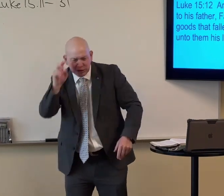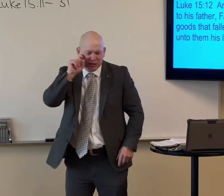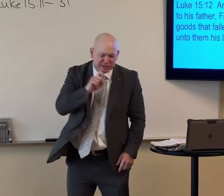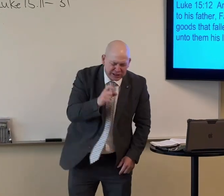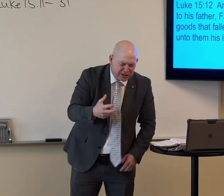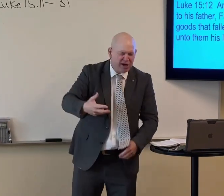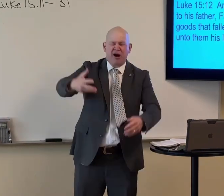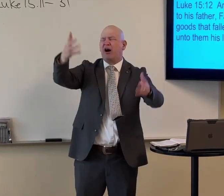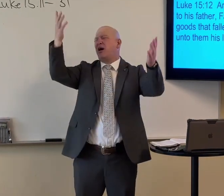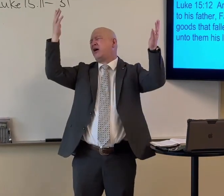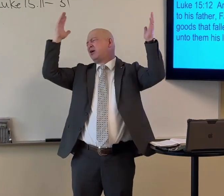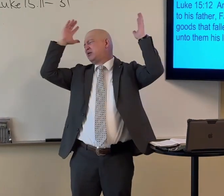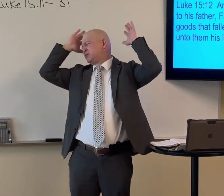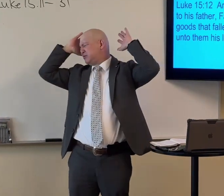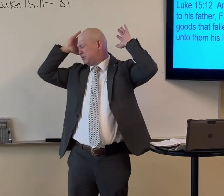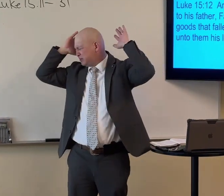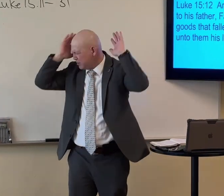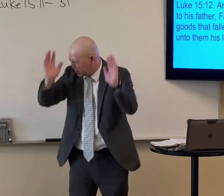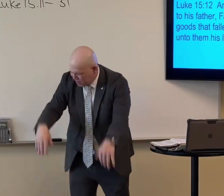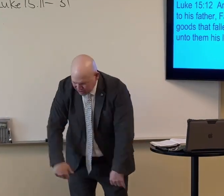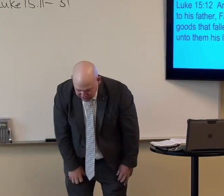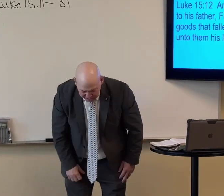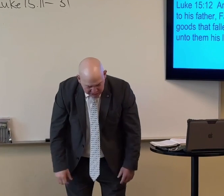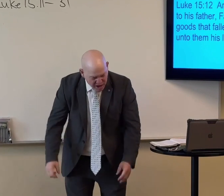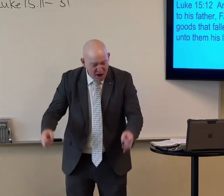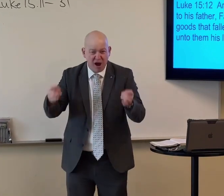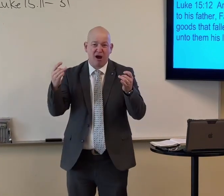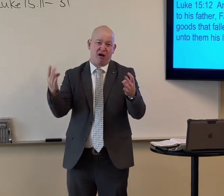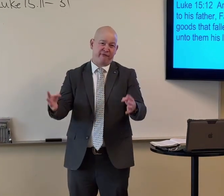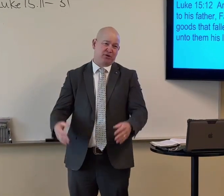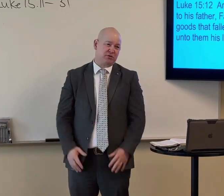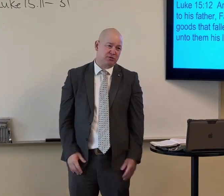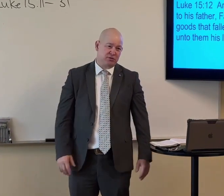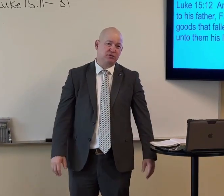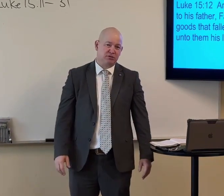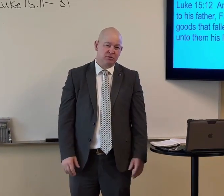and fornication and all of this stuff. It was awful.